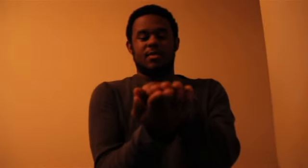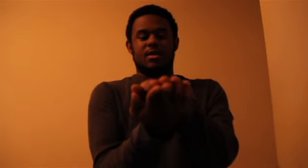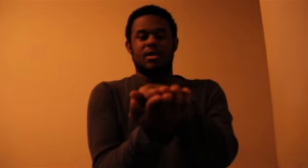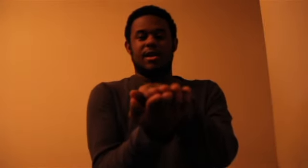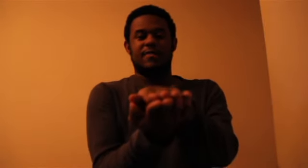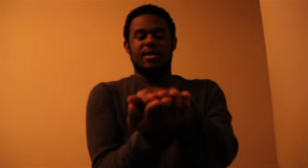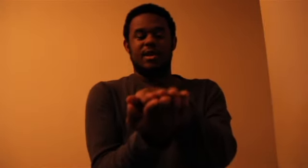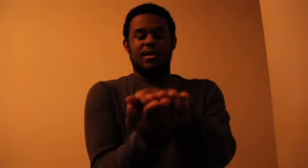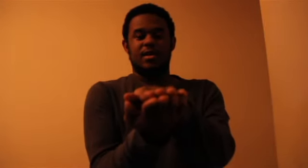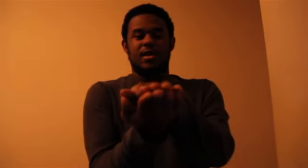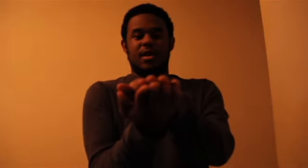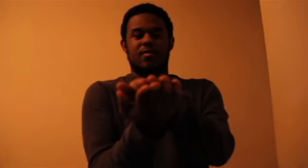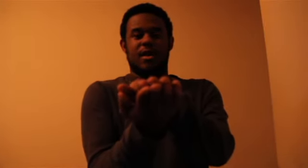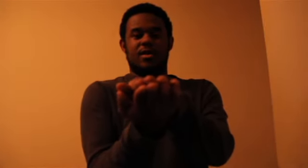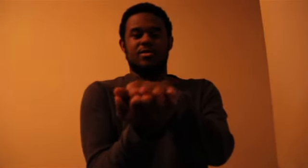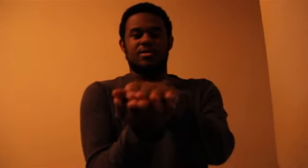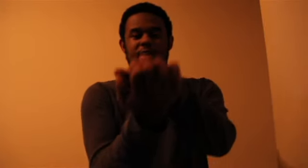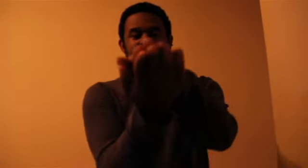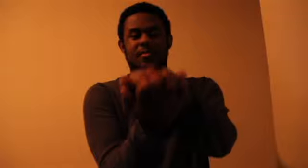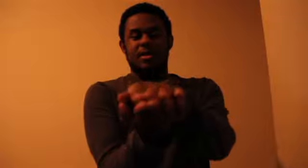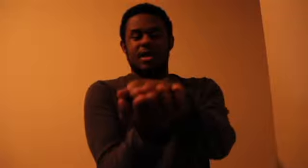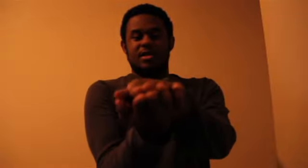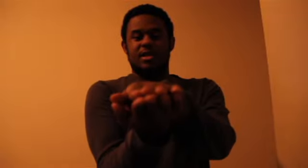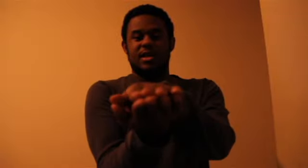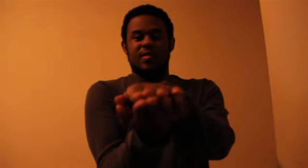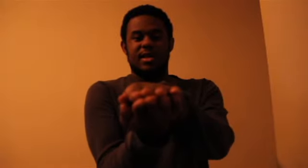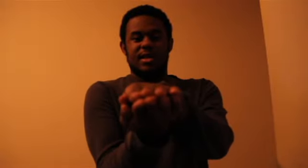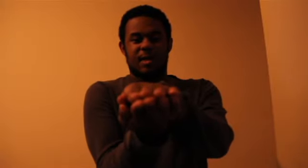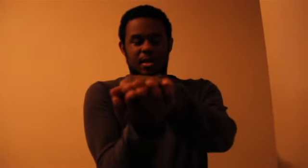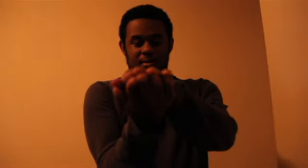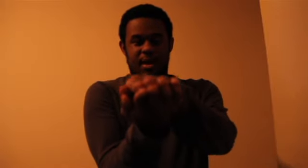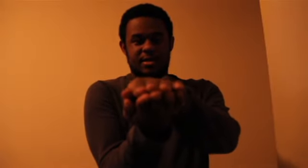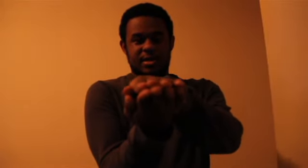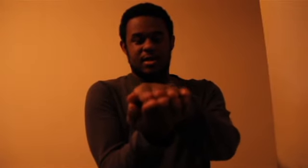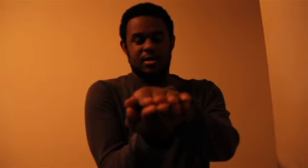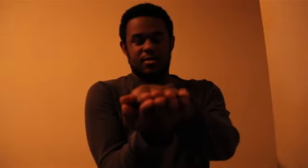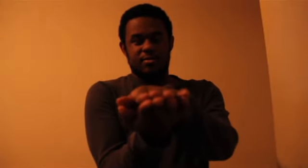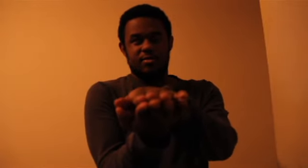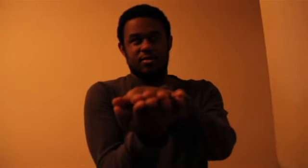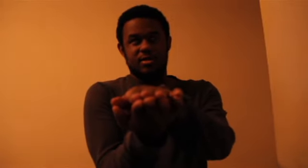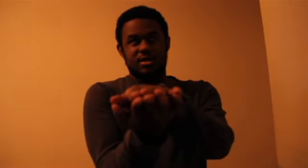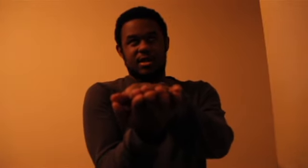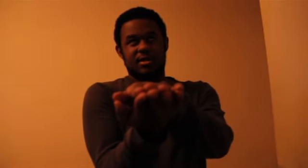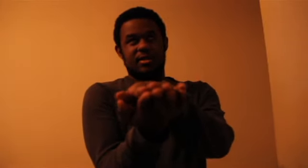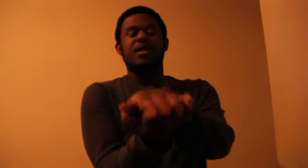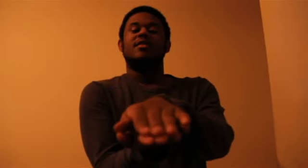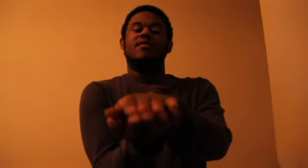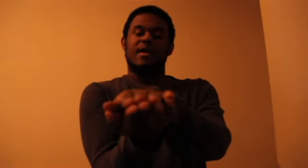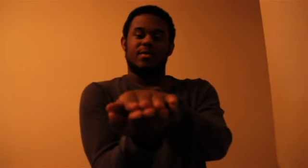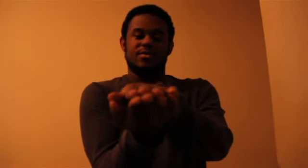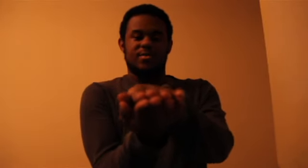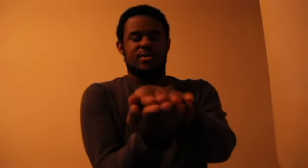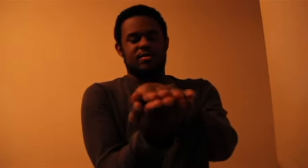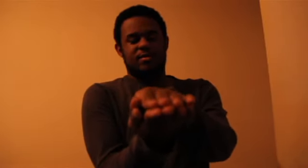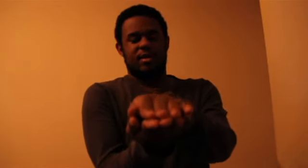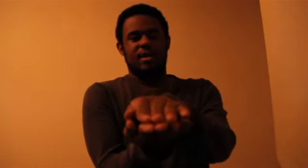Your left hand and right hands on top just like when I did my magic um booze not the the firebolt spell. right